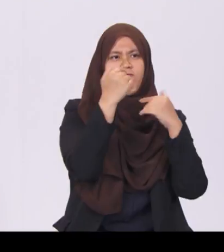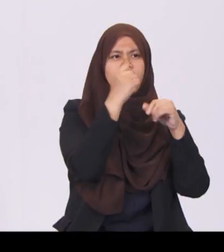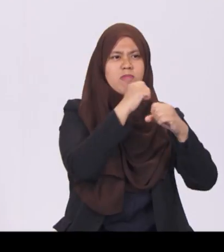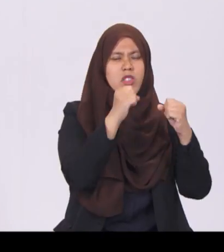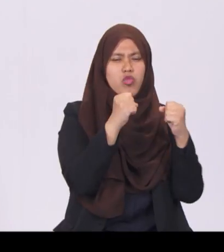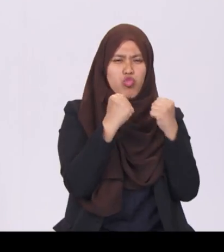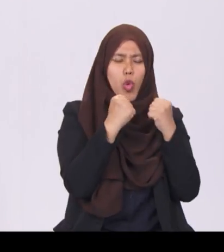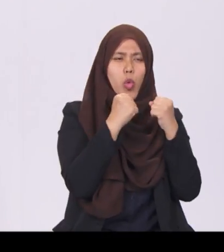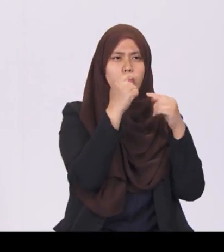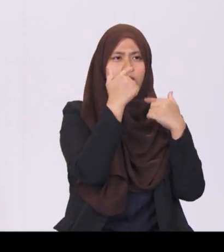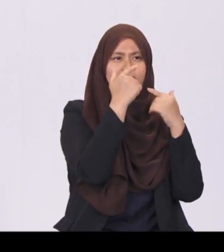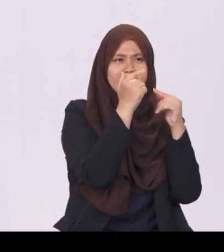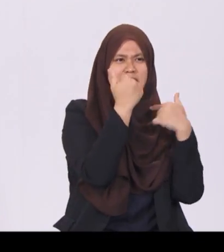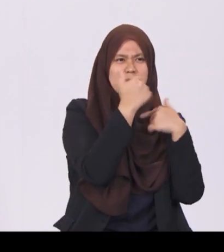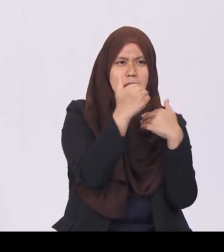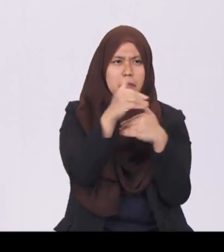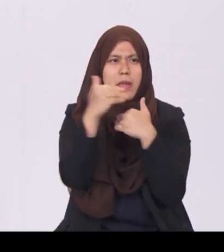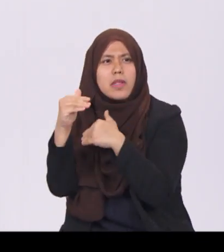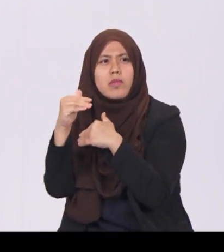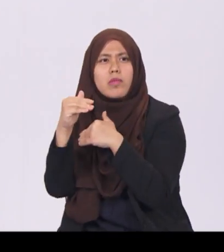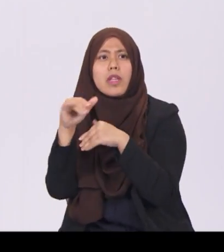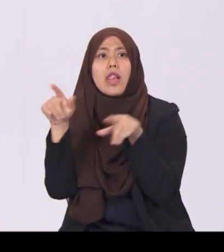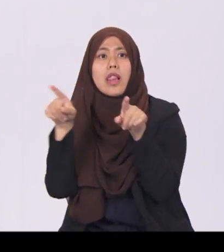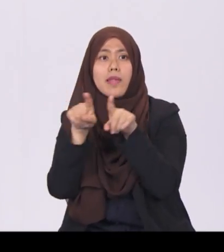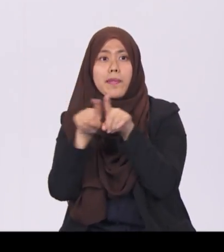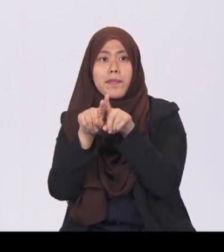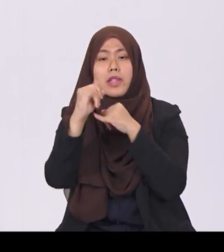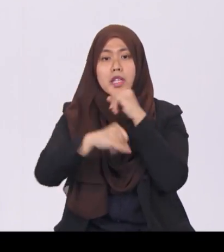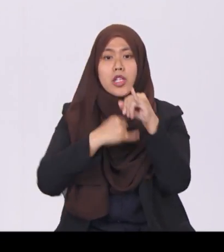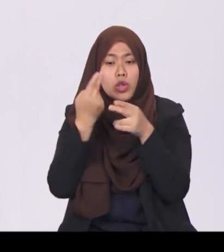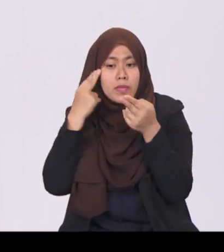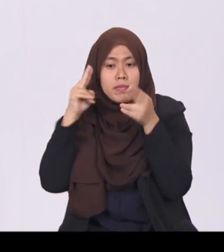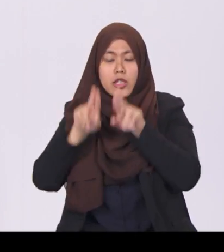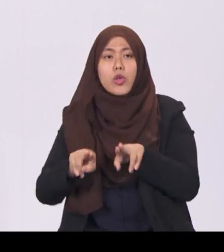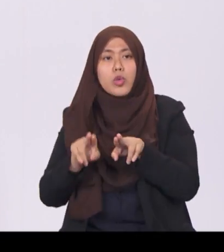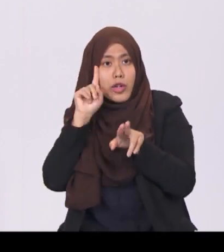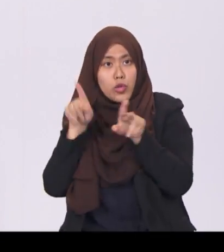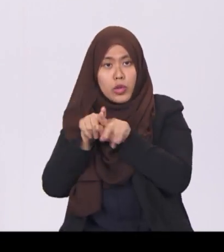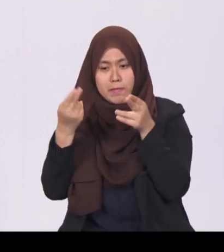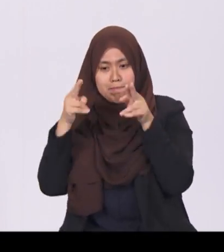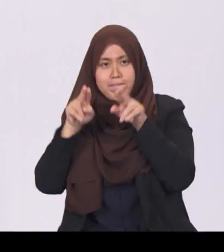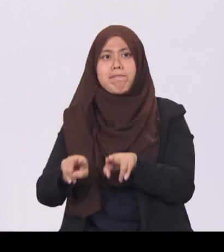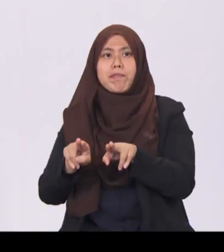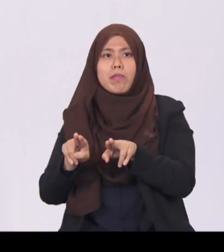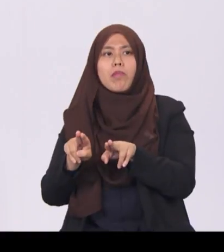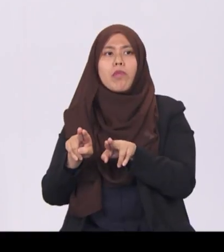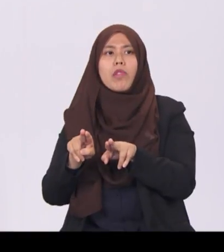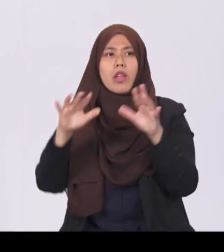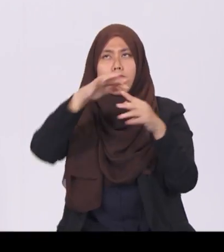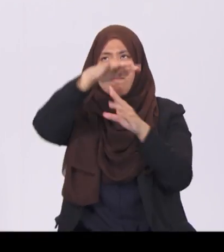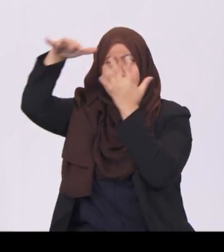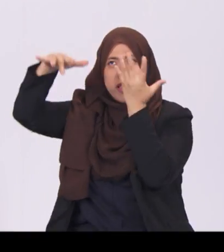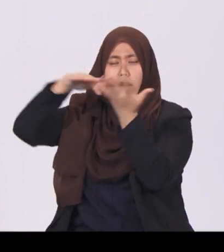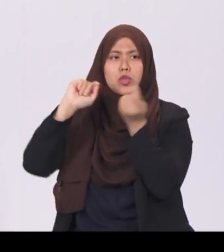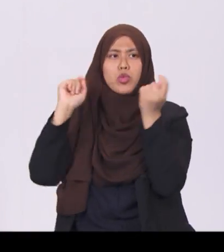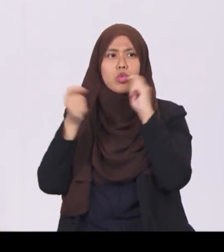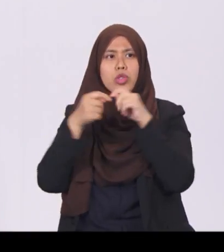climate change, like the Paris Agreement, take effect. There will also be new opportunities in areas like sustainable